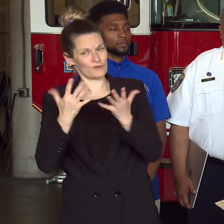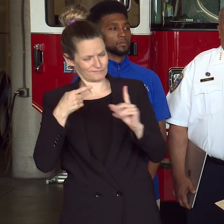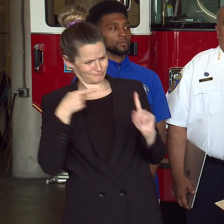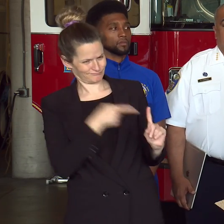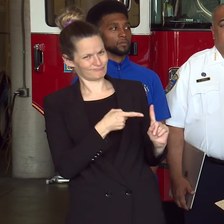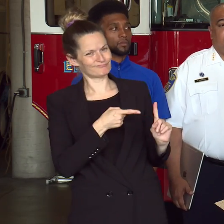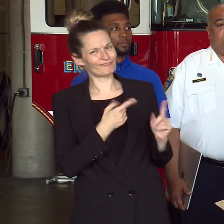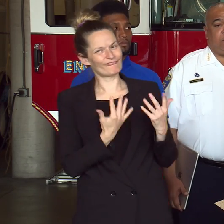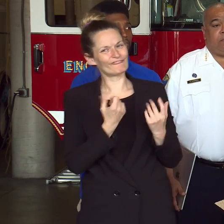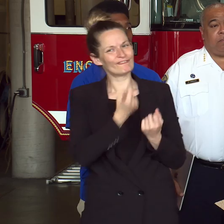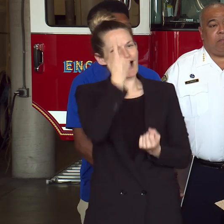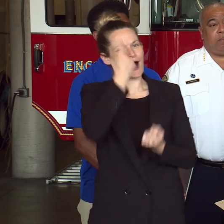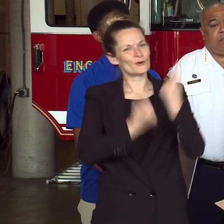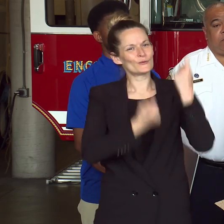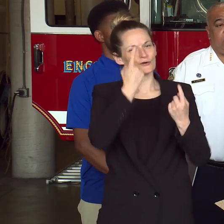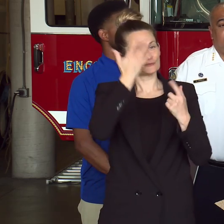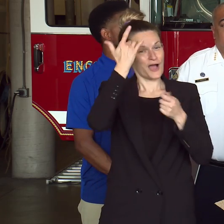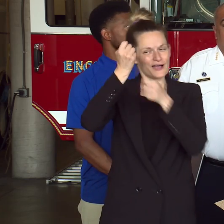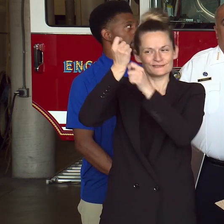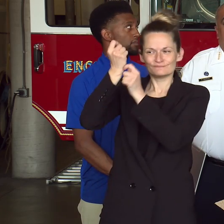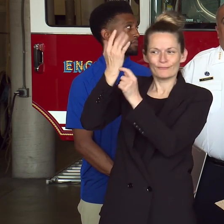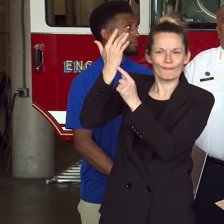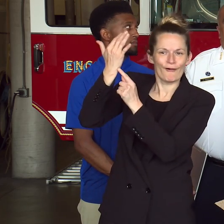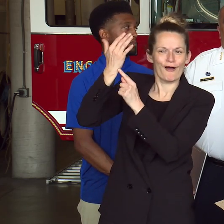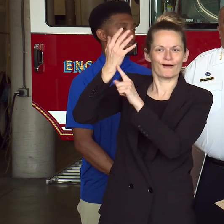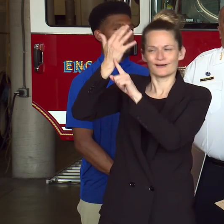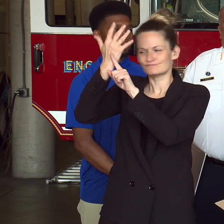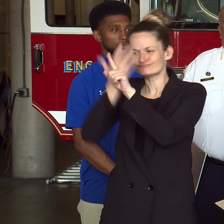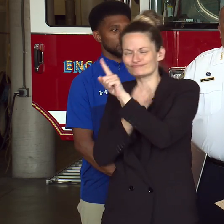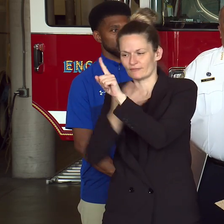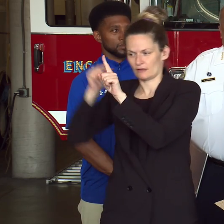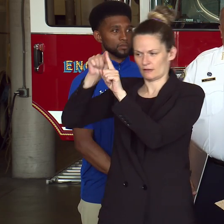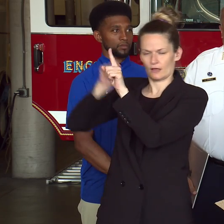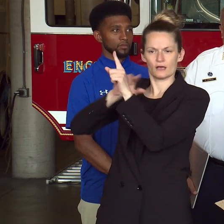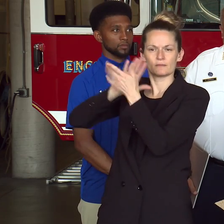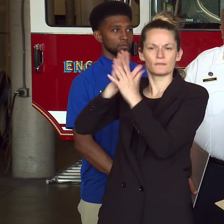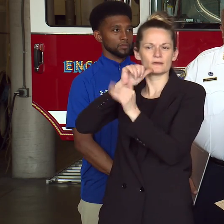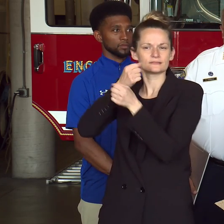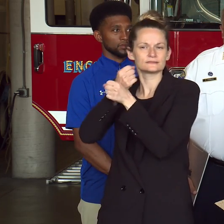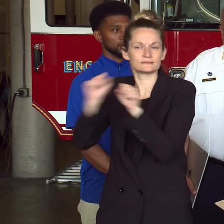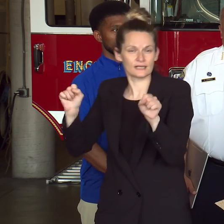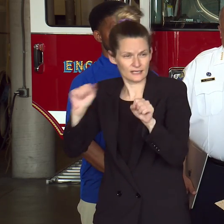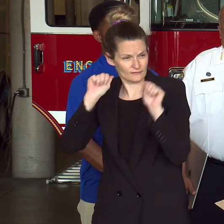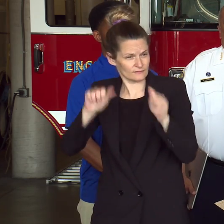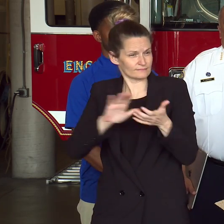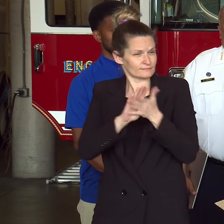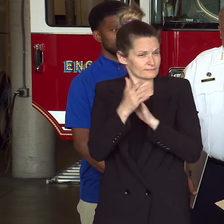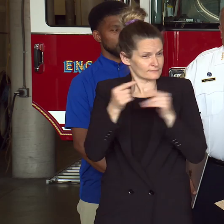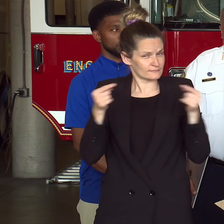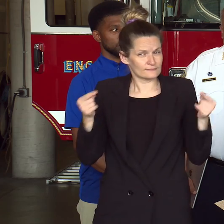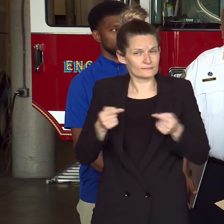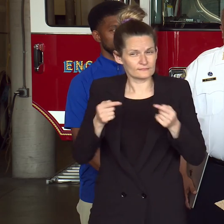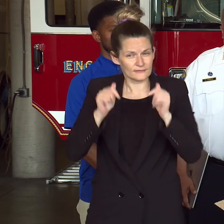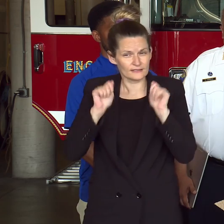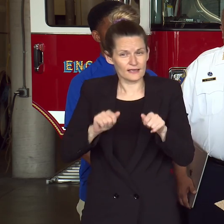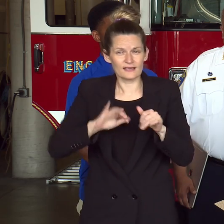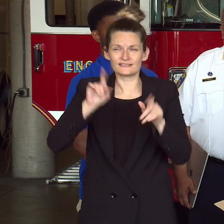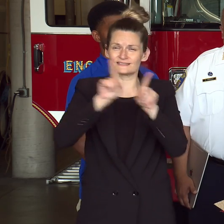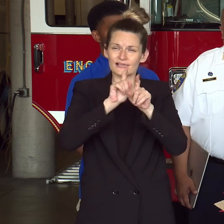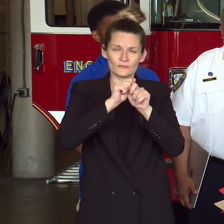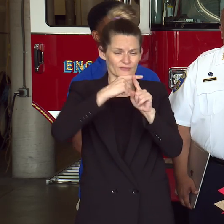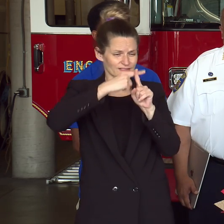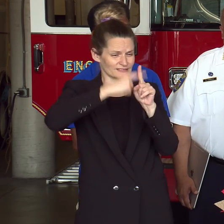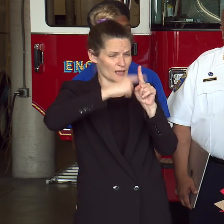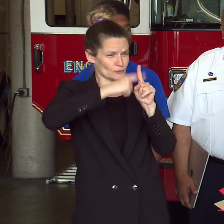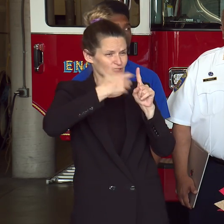Sparklers are not safe. Kids can be injured by them. Temperatures from sparklers